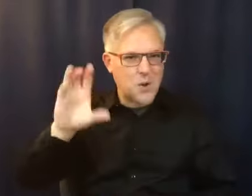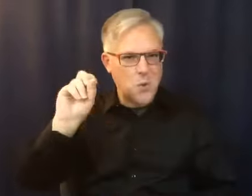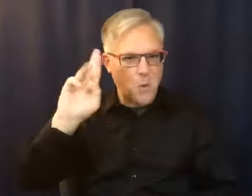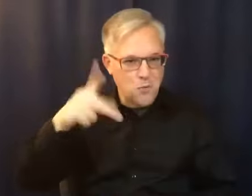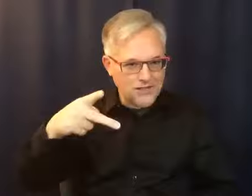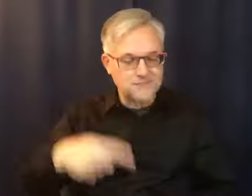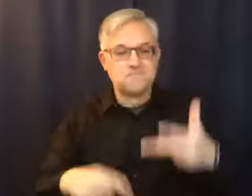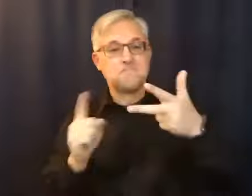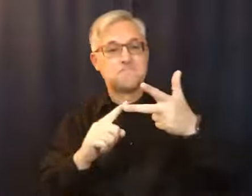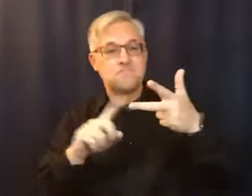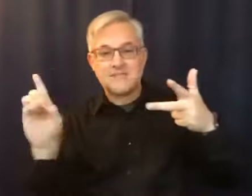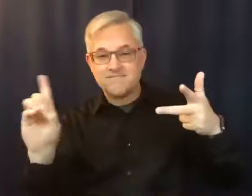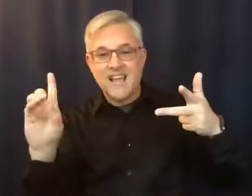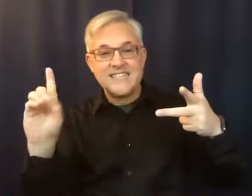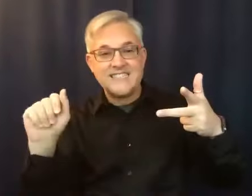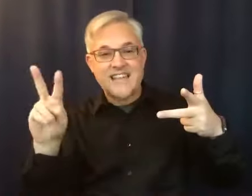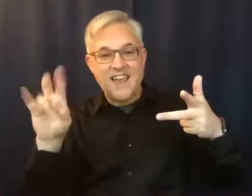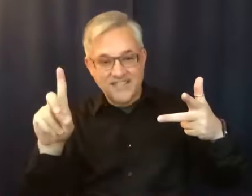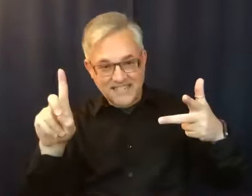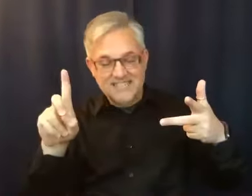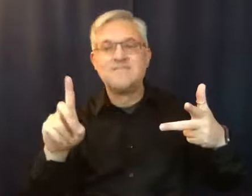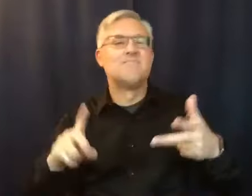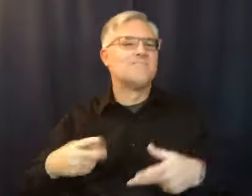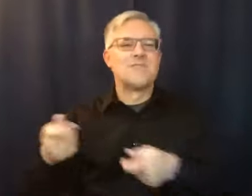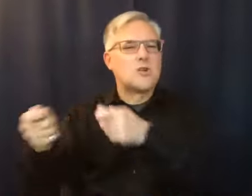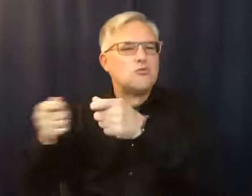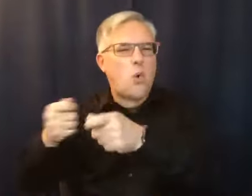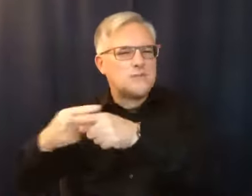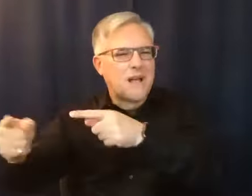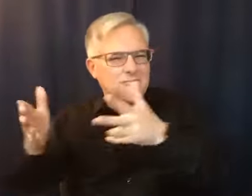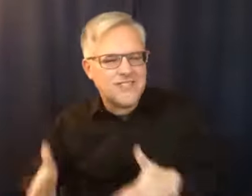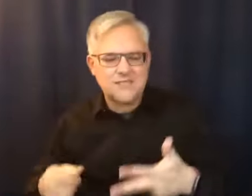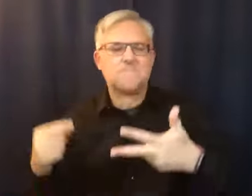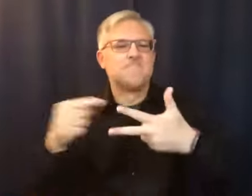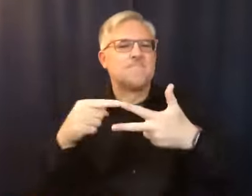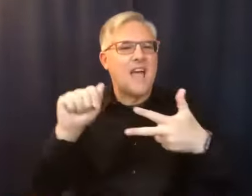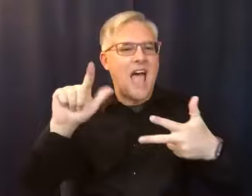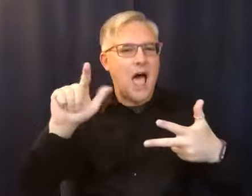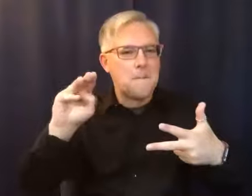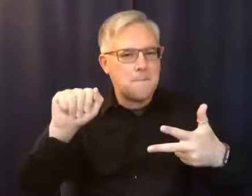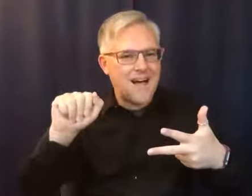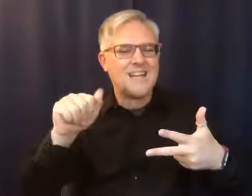production control specialist and Alma was a minister and doing great. Well, life is interesting.